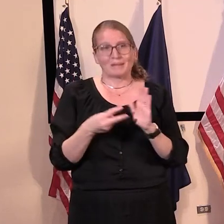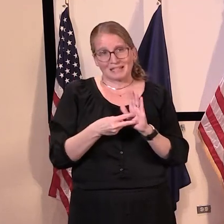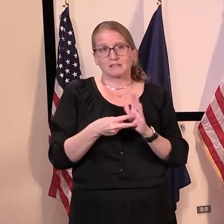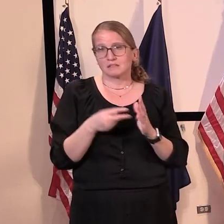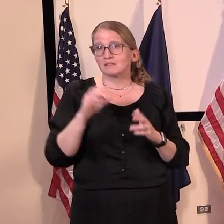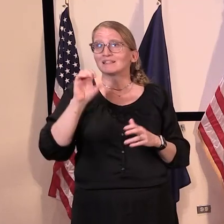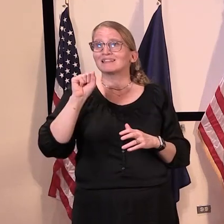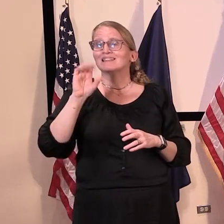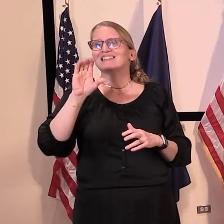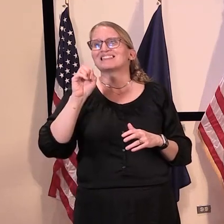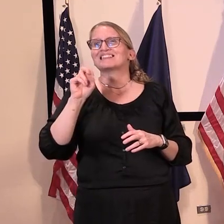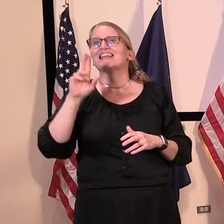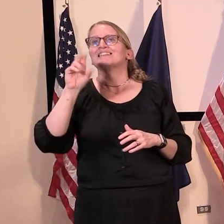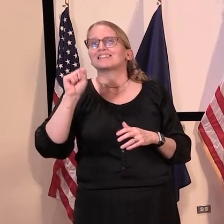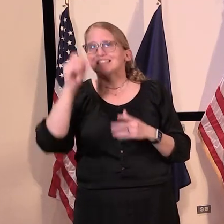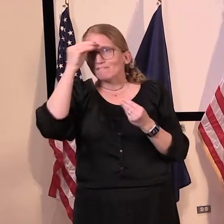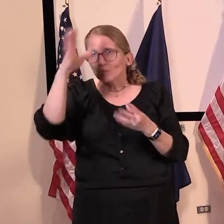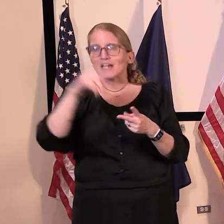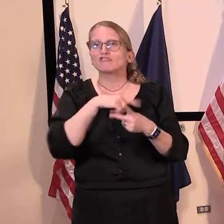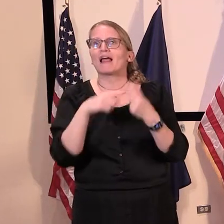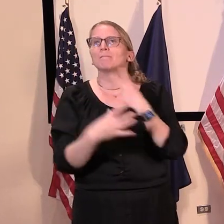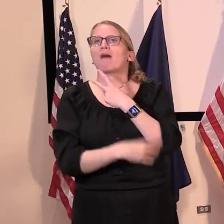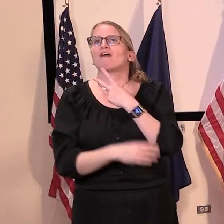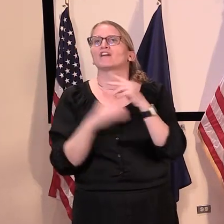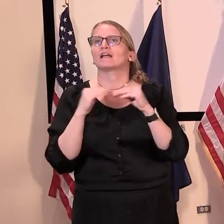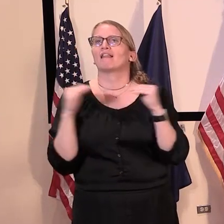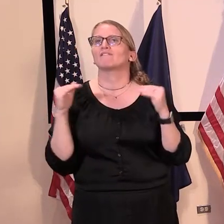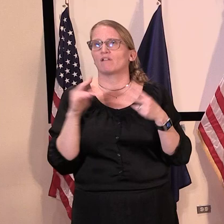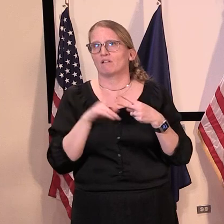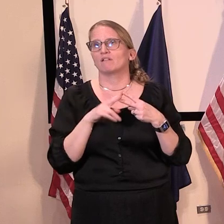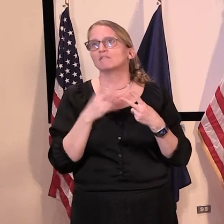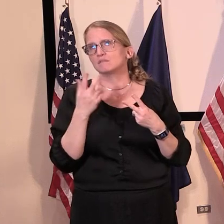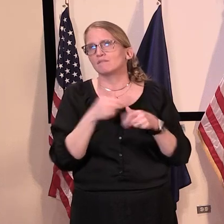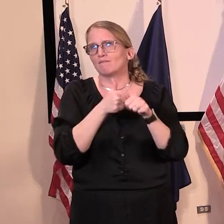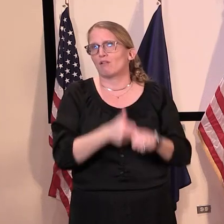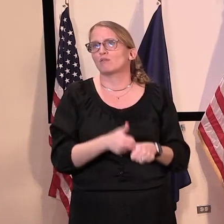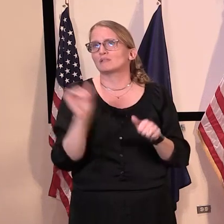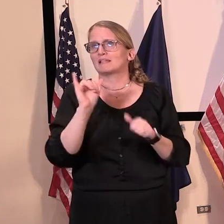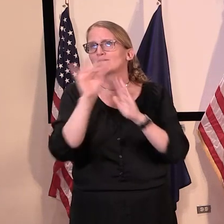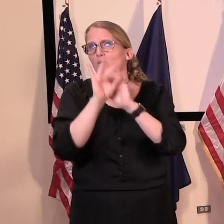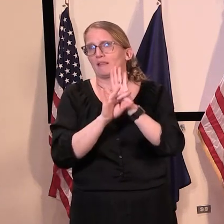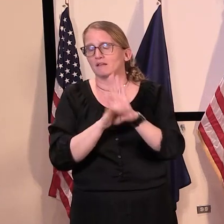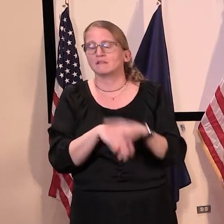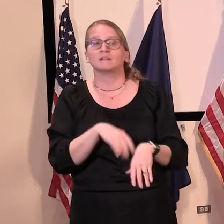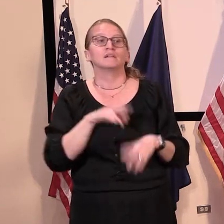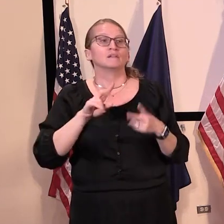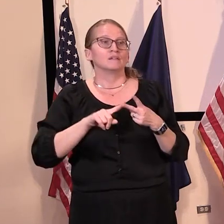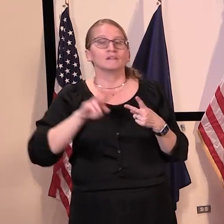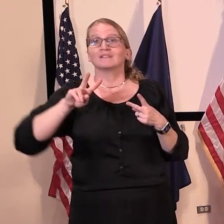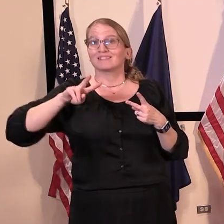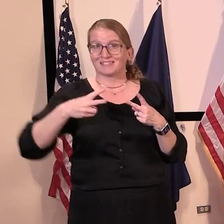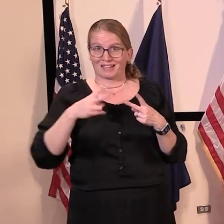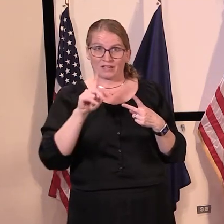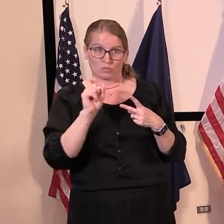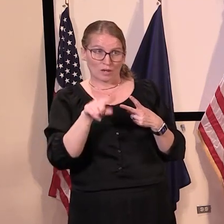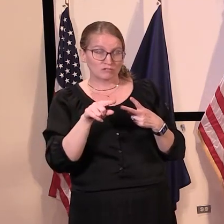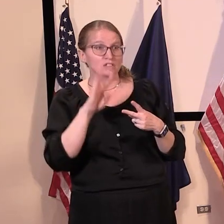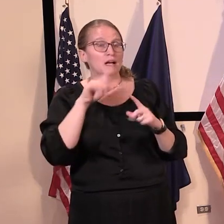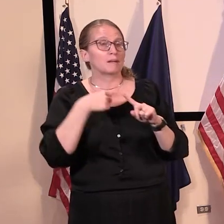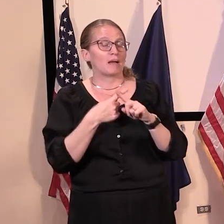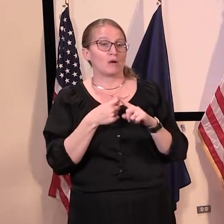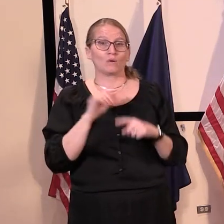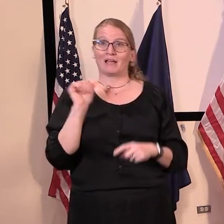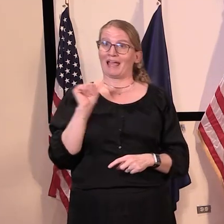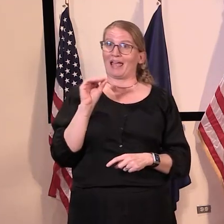information and poverty levels. Uh, second question, uh, pertaining to, uh, the agency's ability